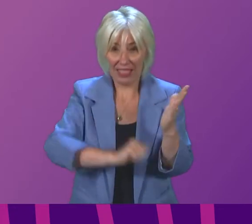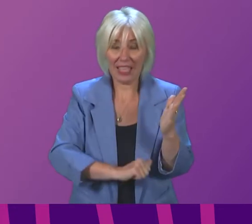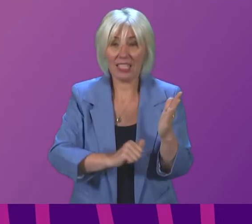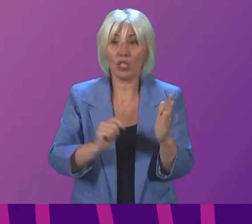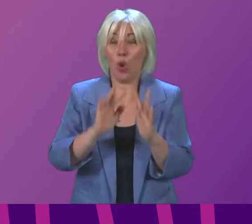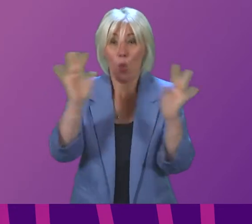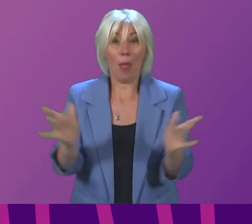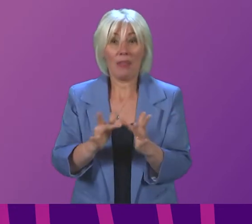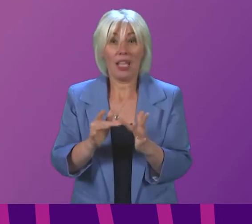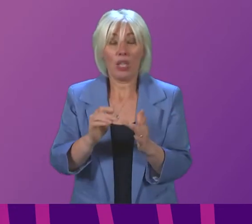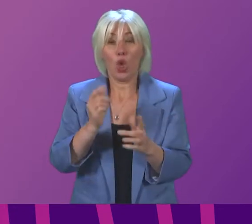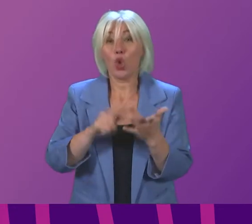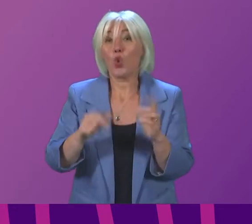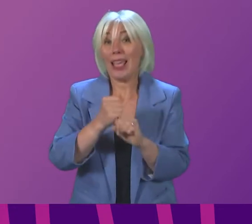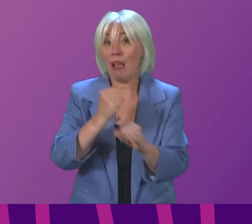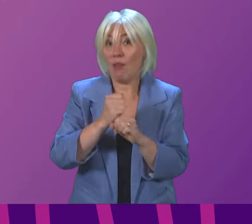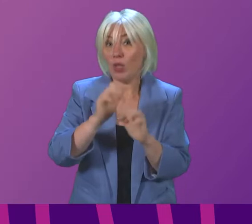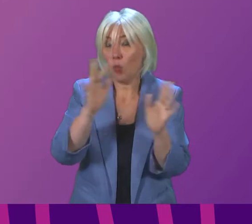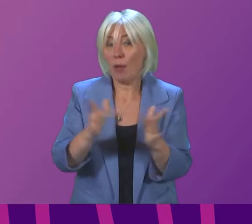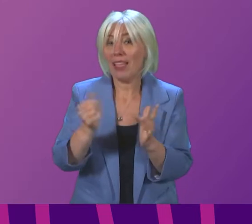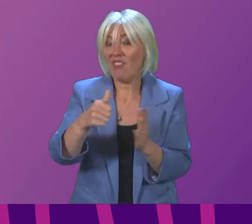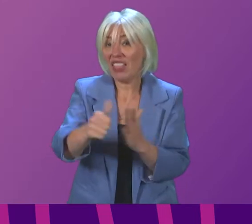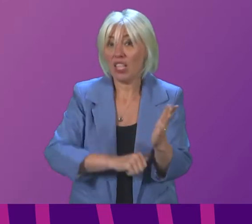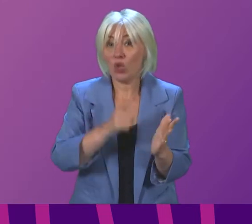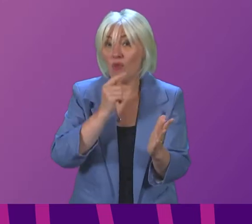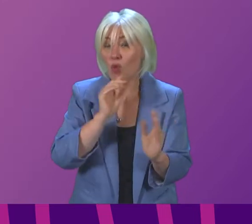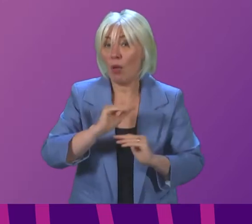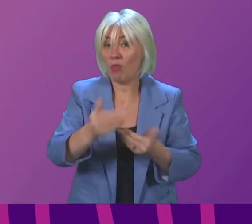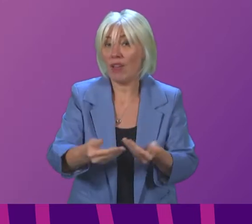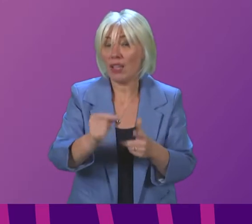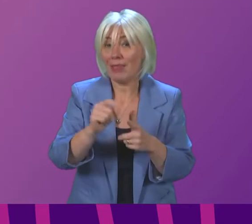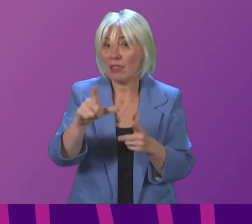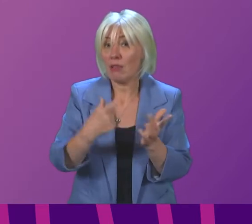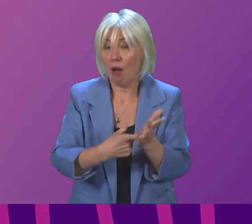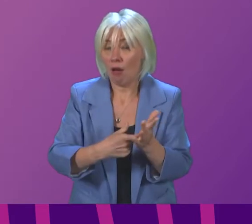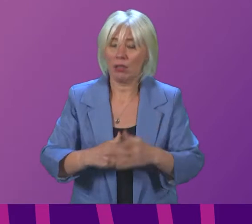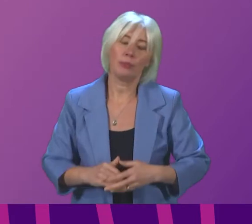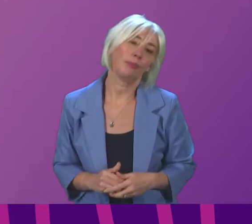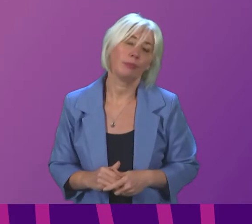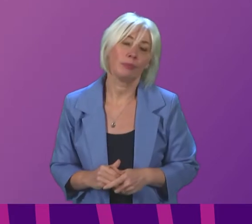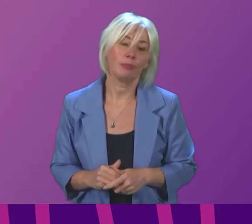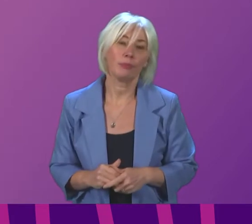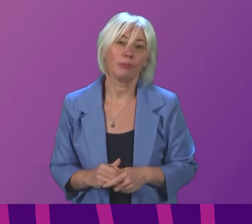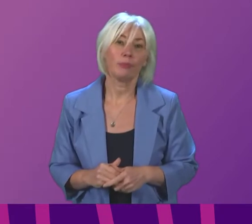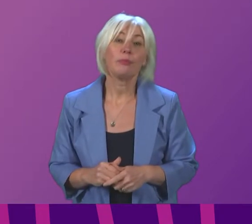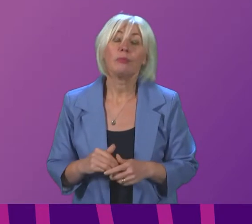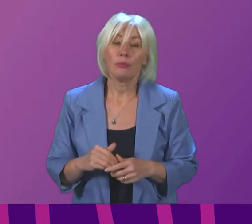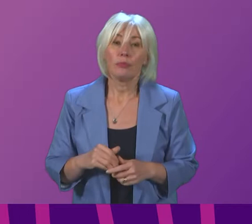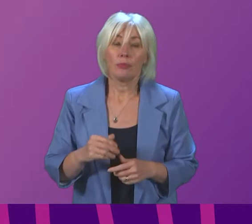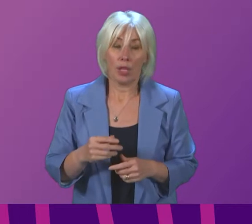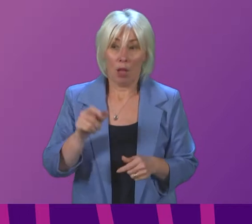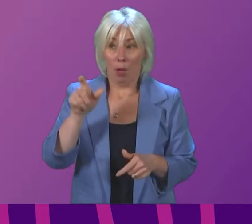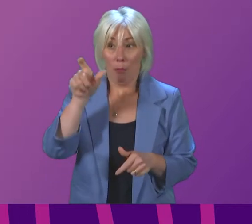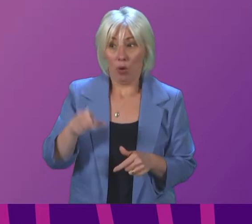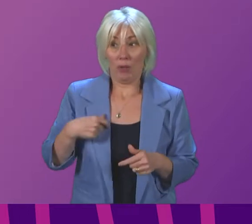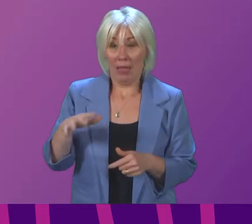UK government's website Sue Webber to be followed by Daniel Johnson Thank you Deputy Presiding Officer A 21-year-old